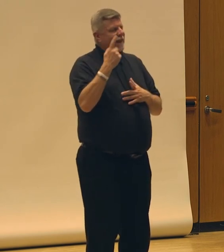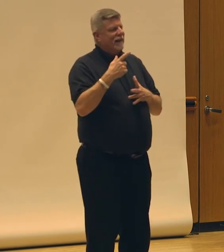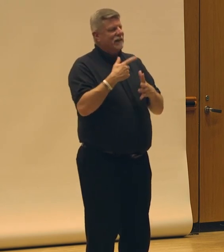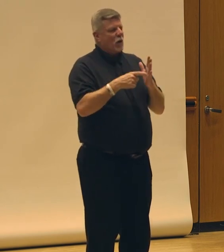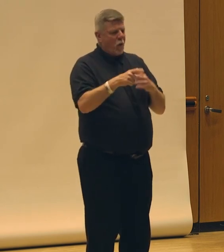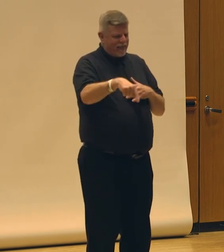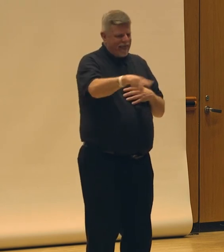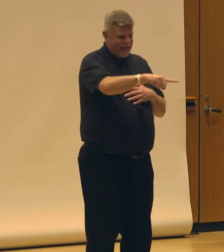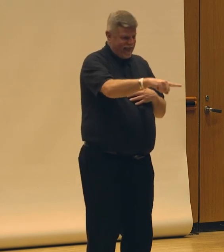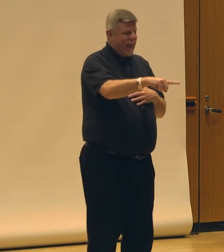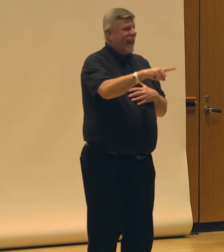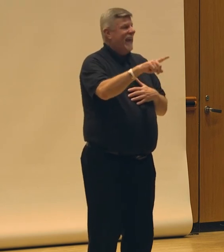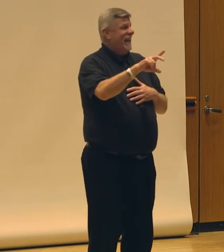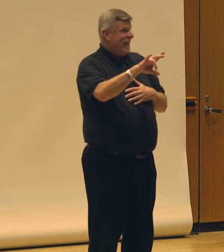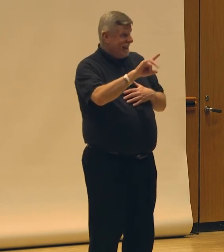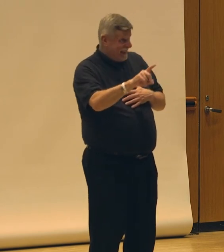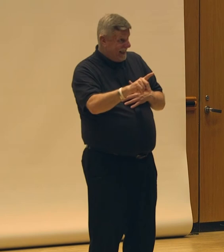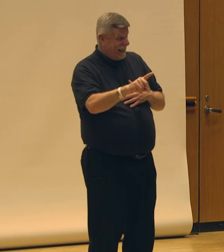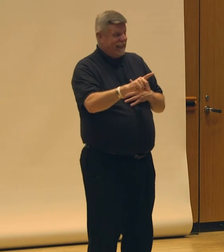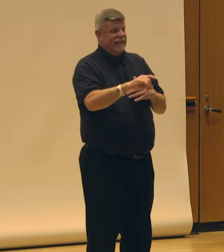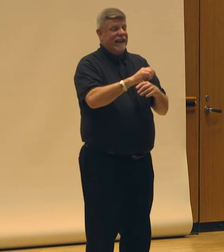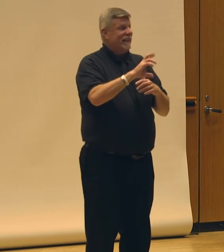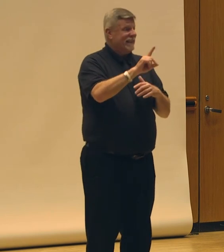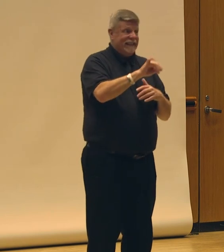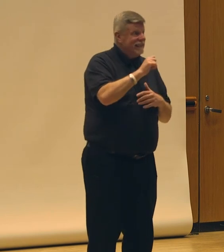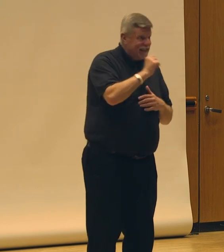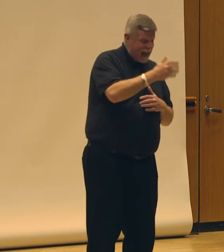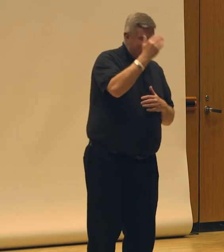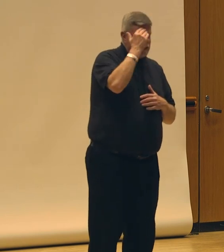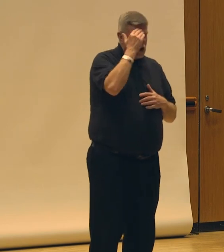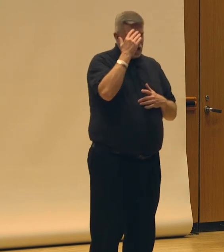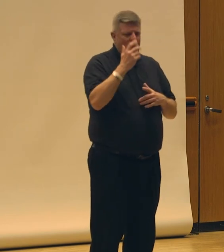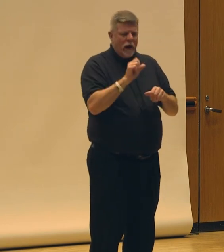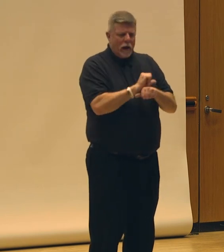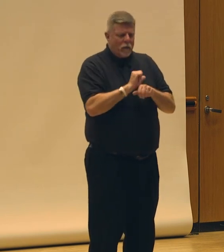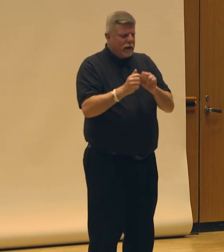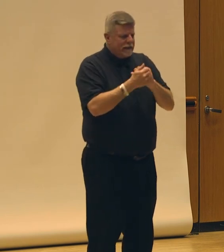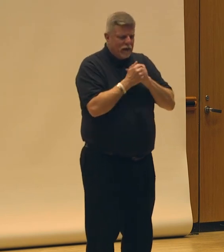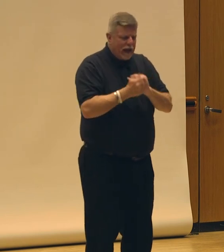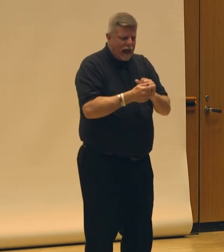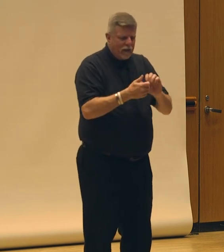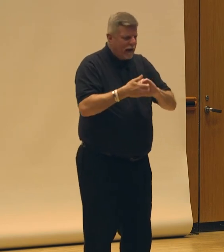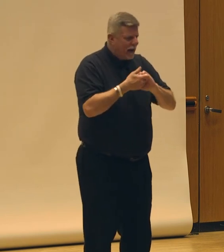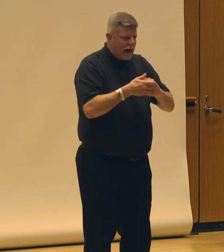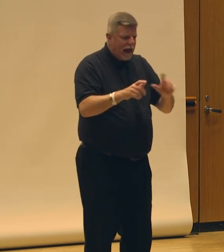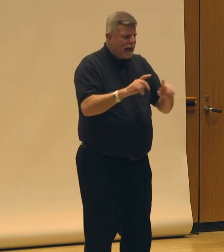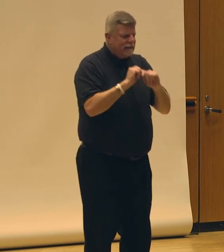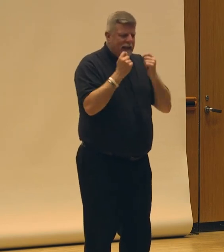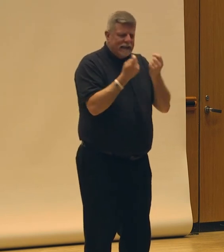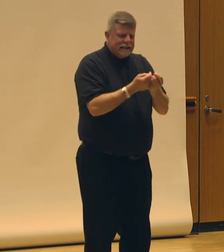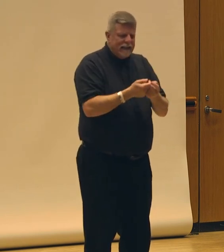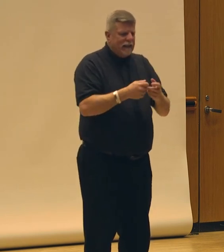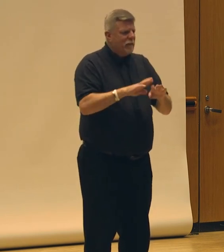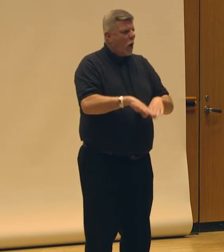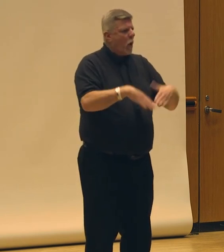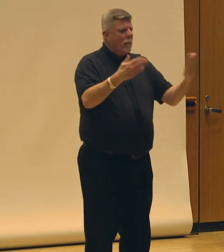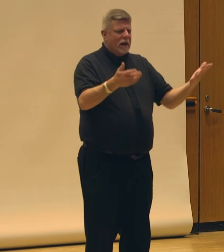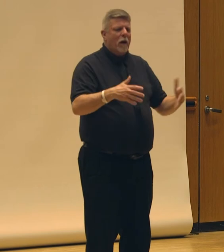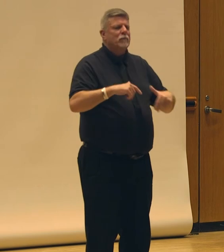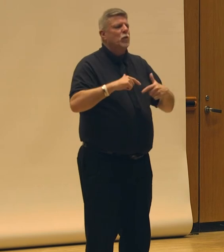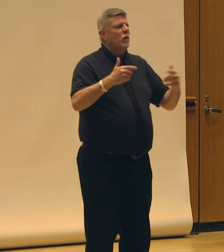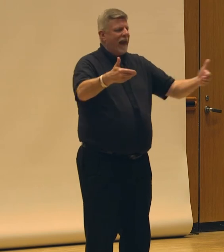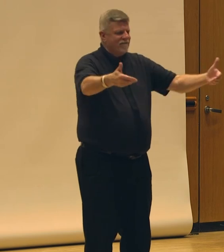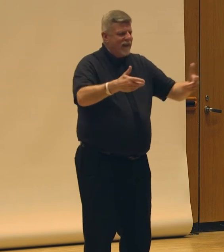they did and didn't know, and needing the entire collaborative team, and creating an open forum to facilitate them to step into their own